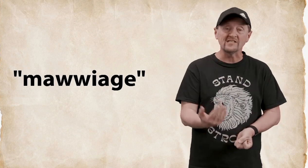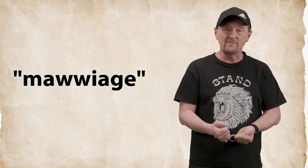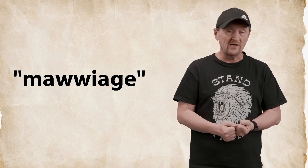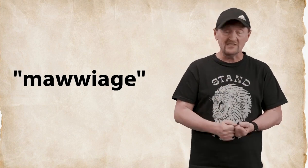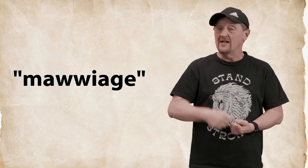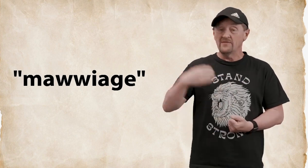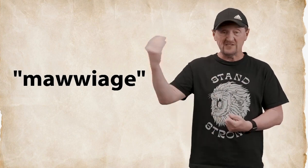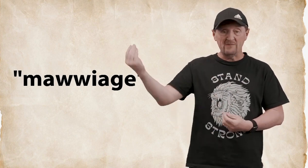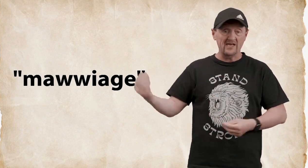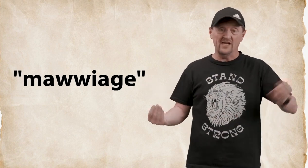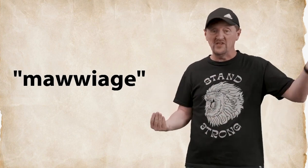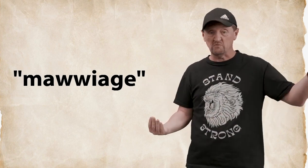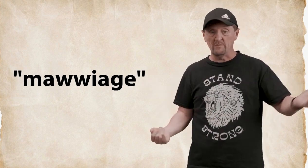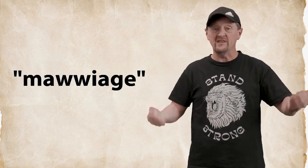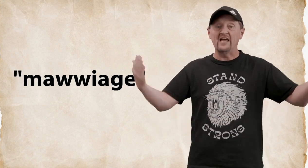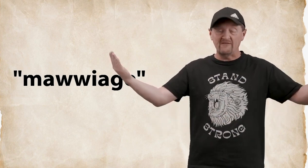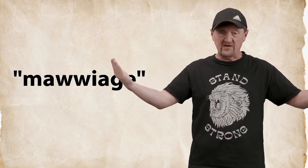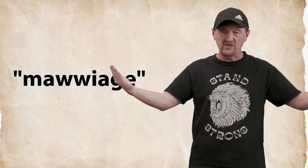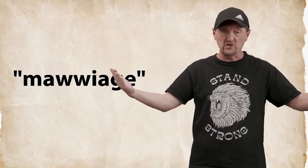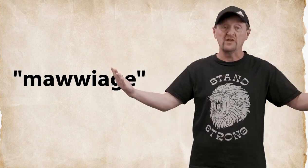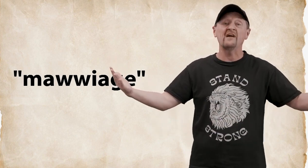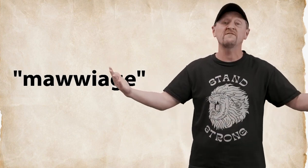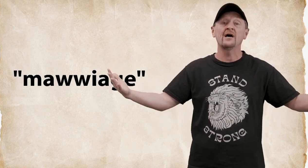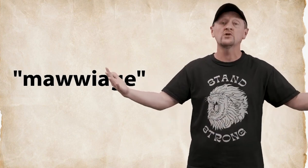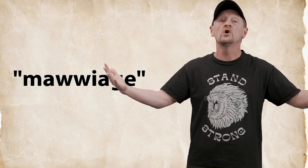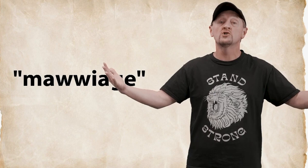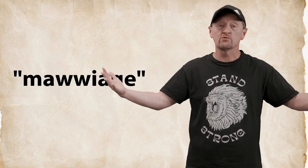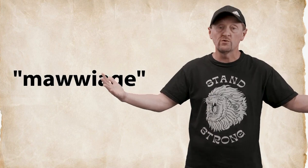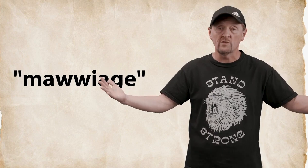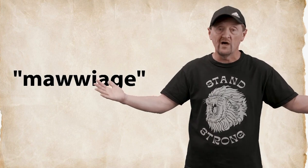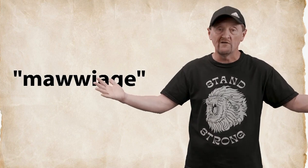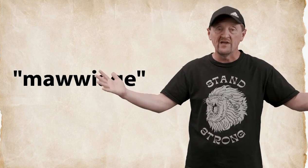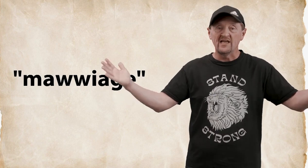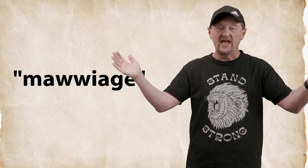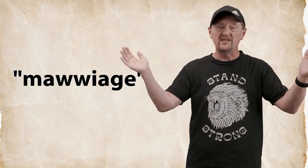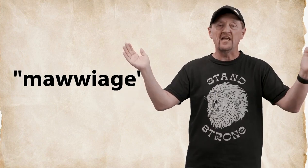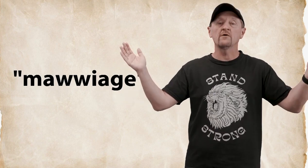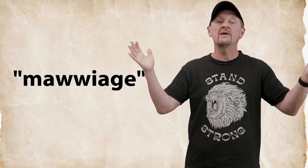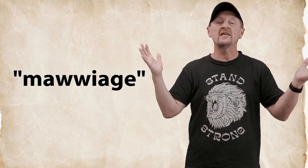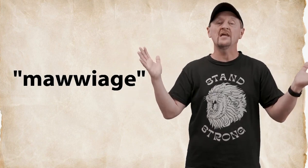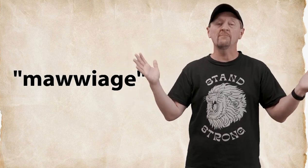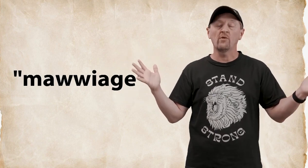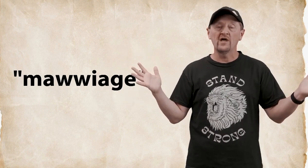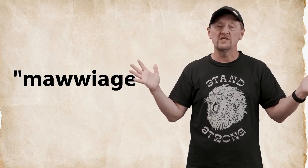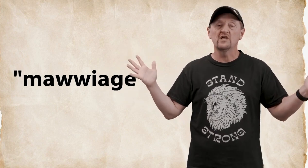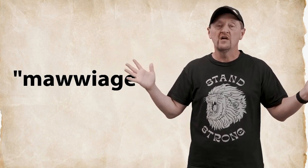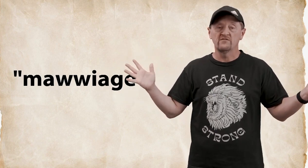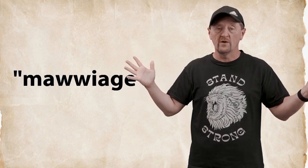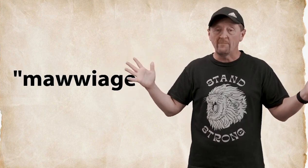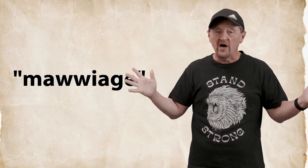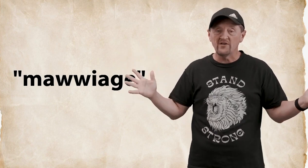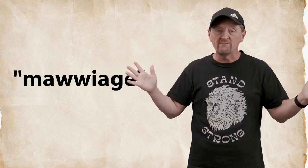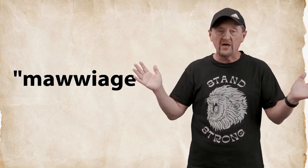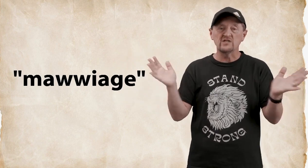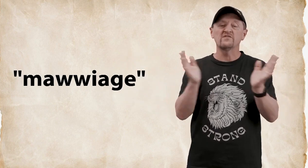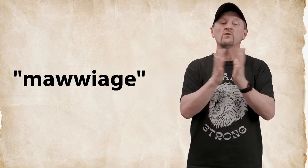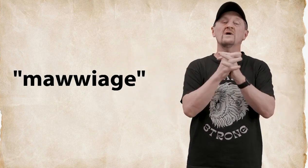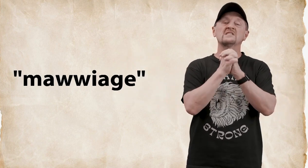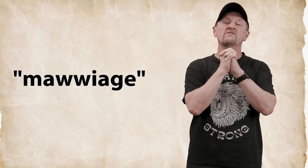because this man and this woman they have found true love and they are making a pledge for a bond of marriage for the rest of their